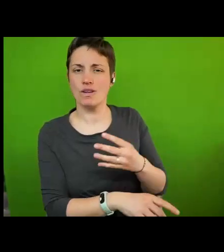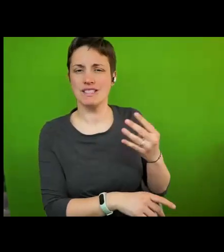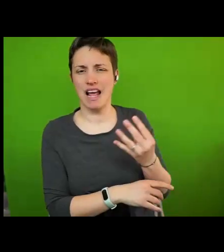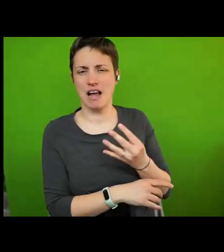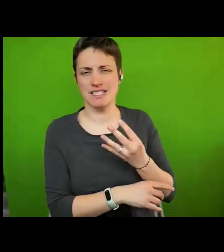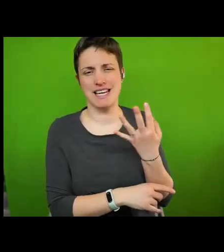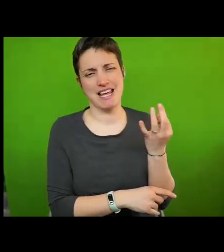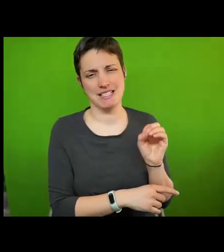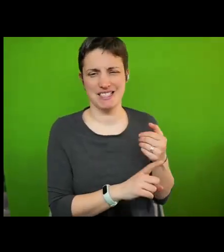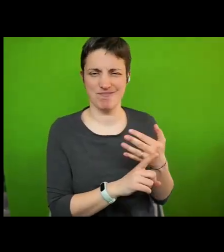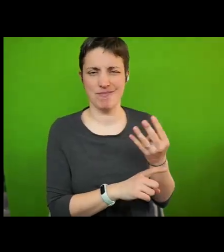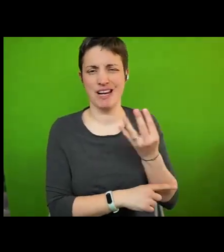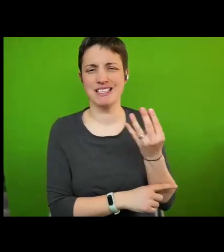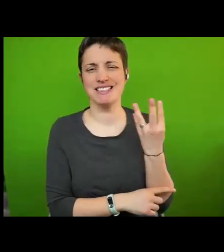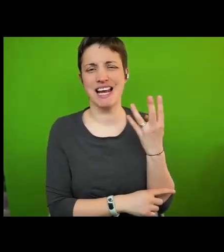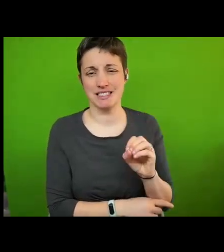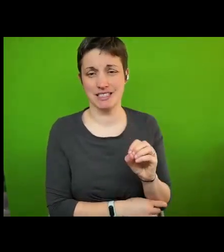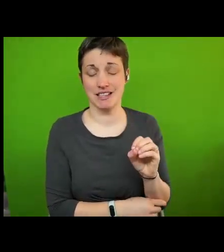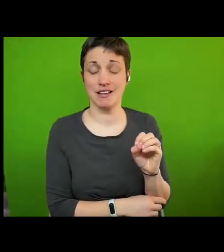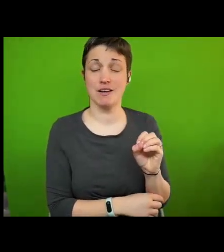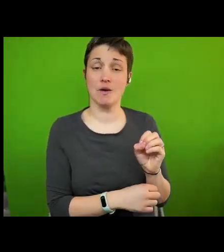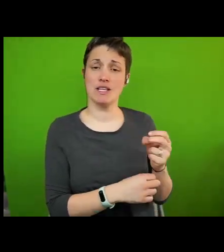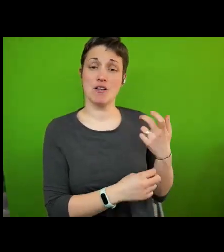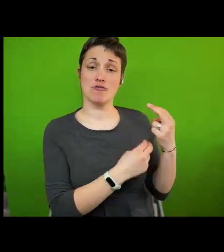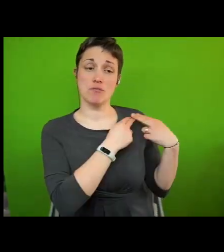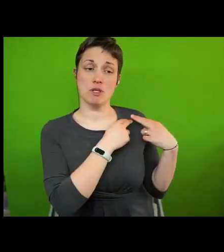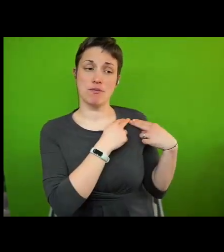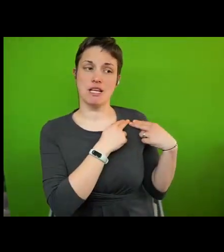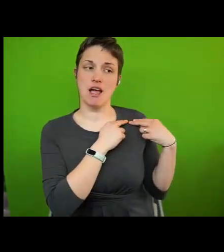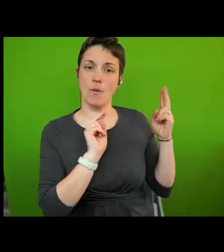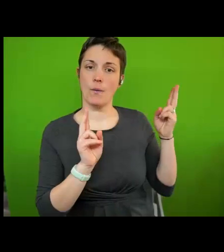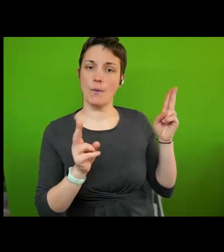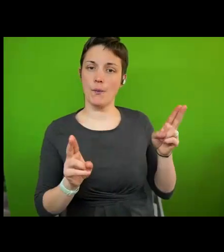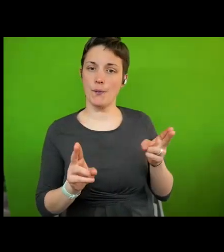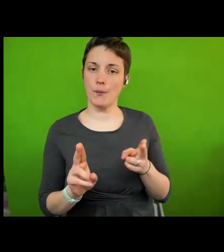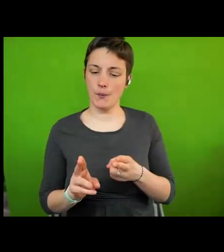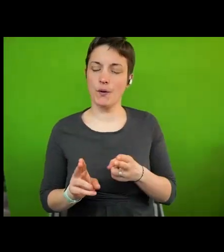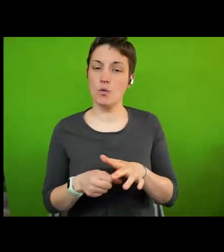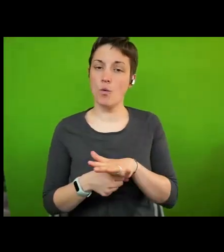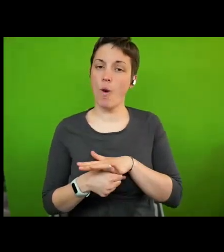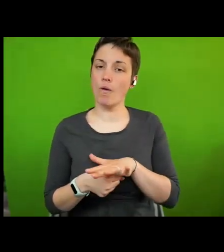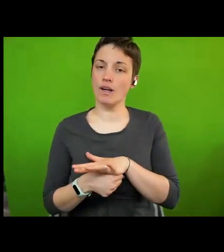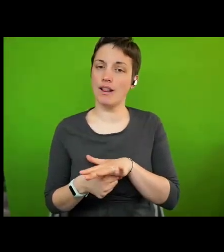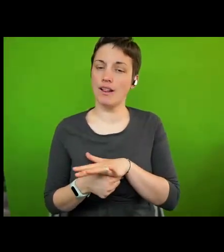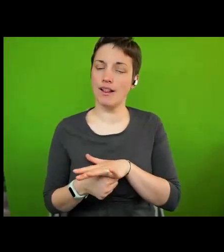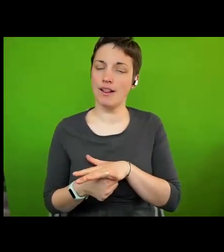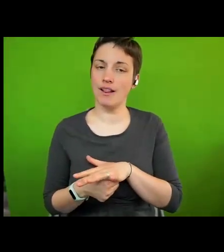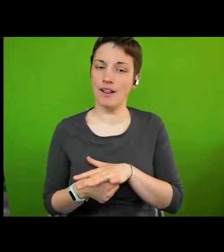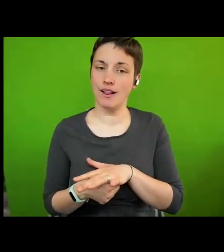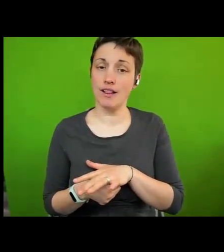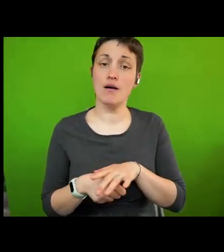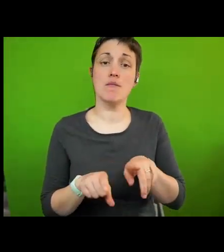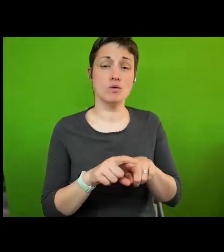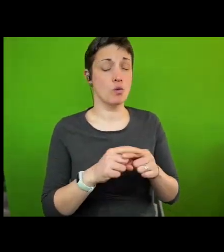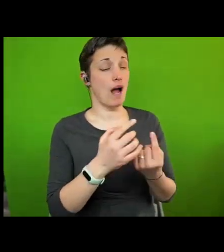responsibility for human rights at the local level and also a change from isolated